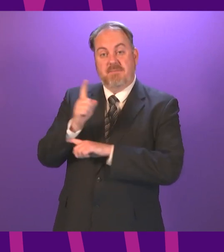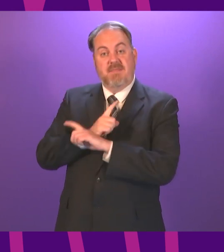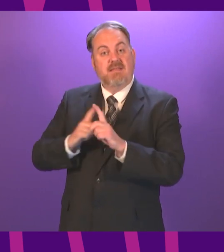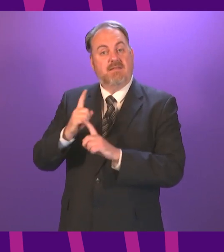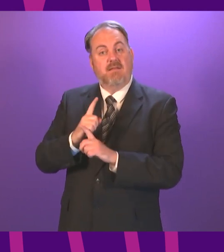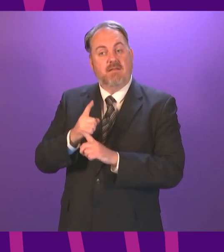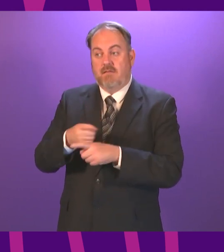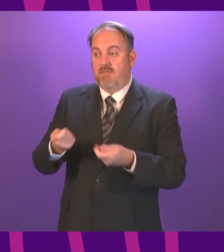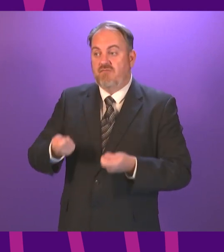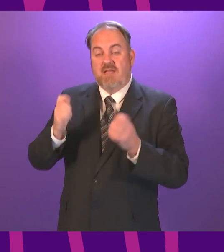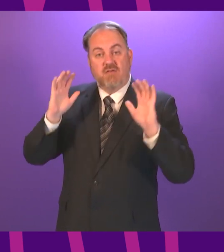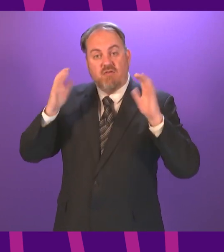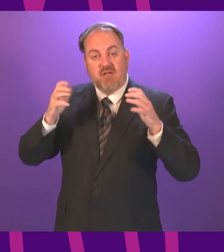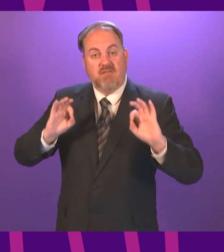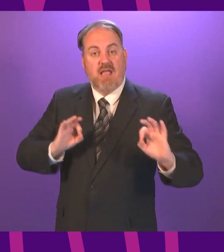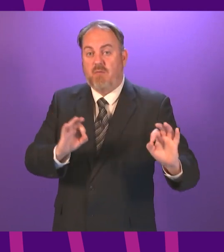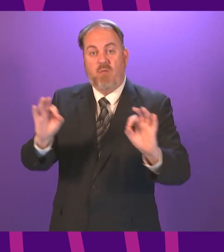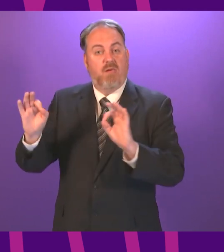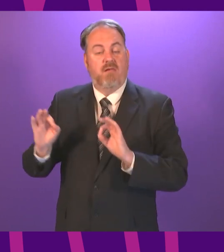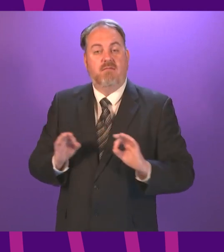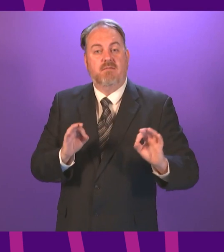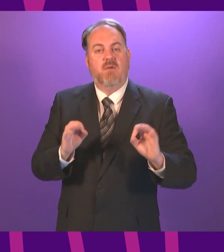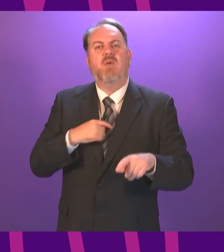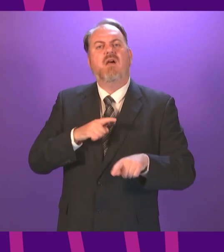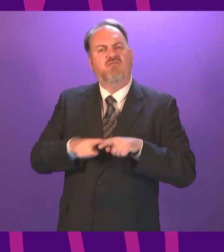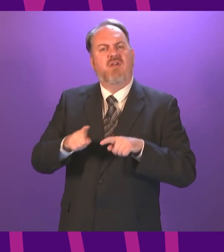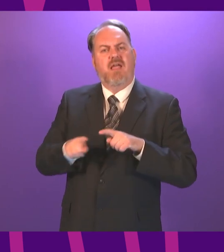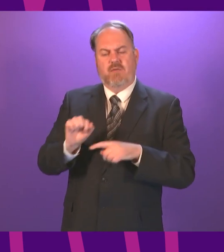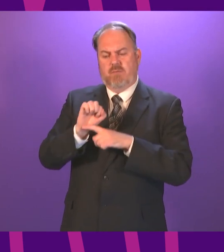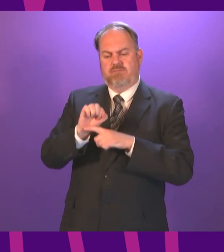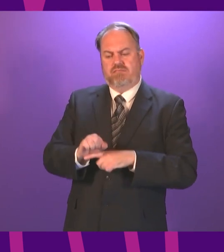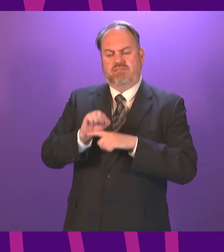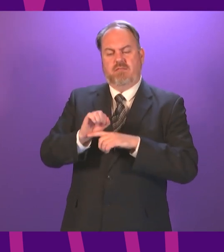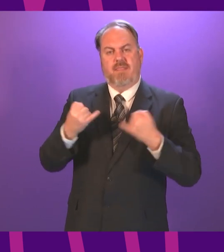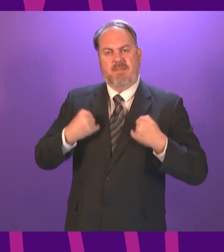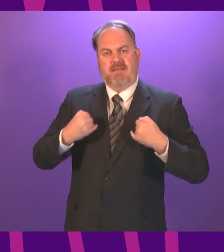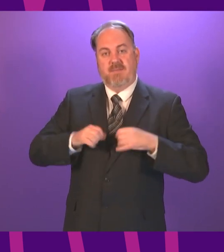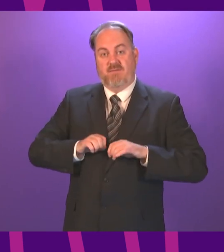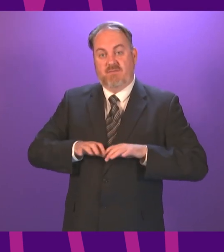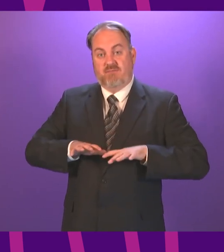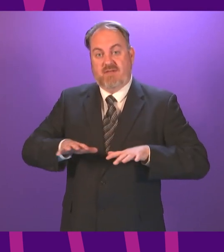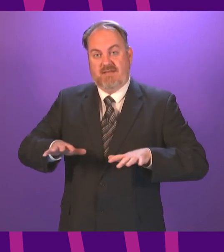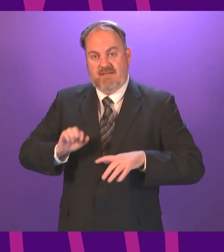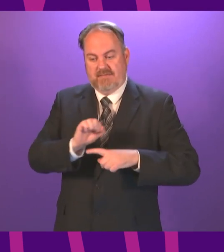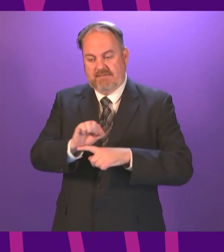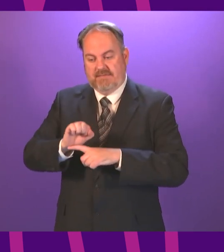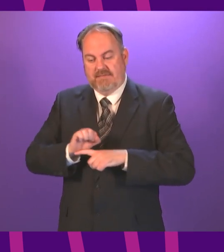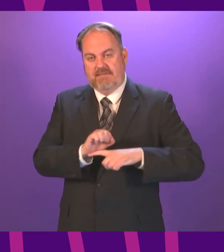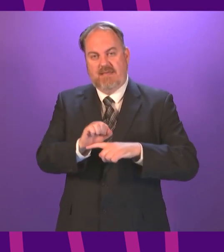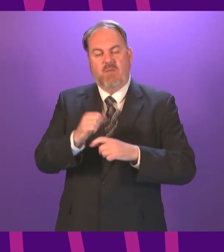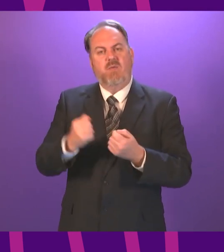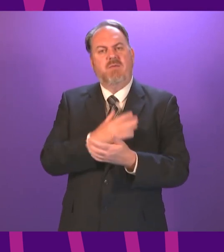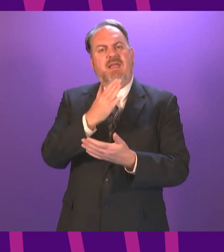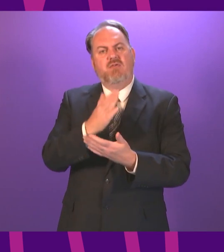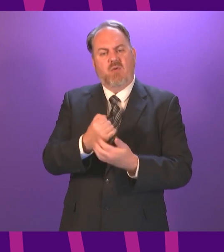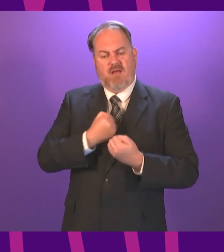We are committed to taking steps necessary to control the pandemic and to lifting restrictions as soon as they are no longer necessary or proportionate.